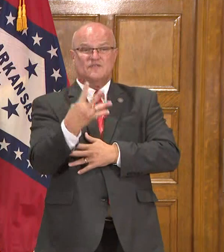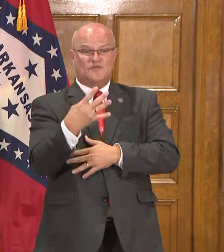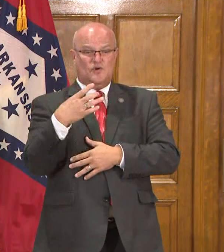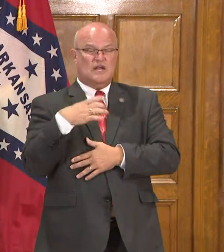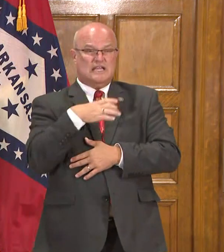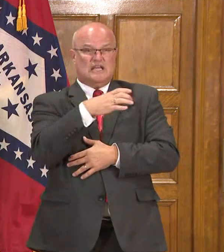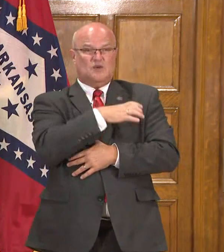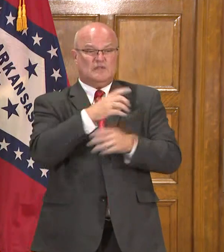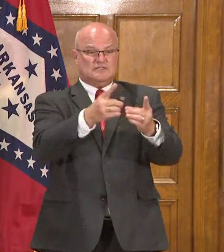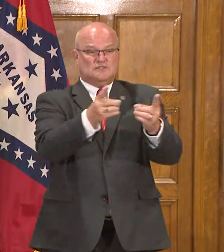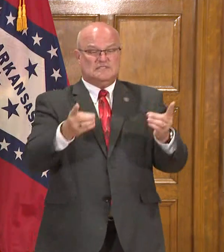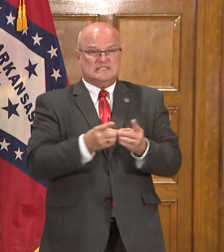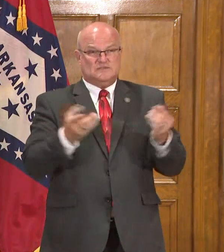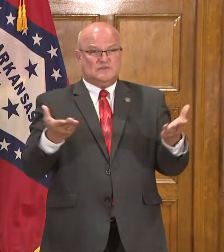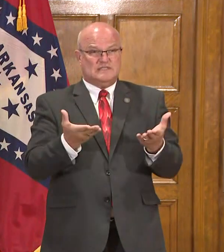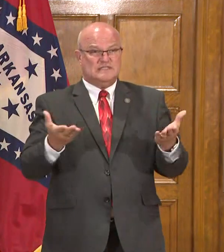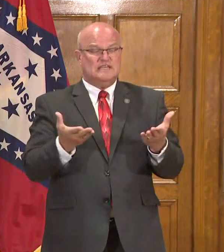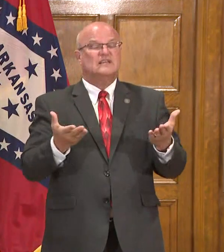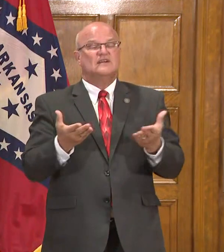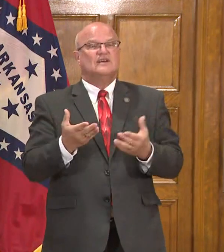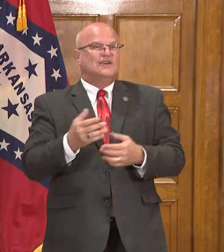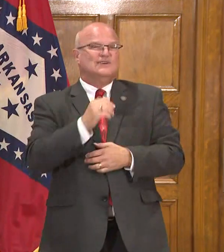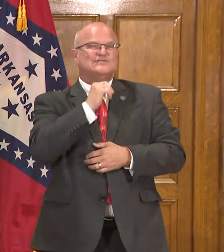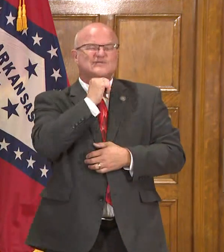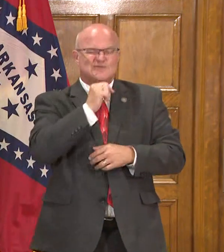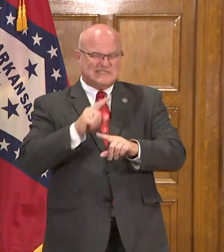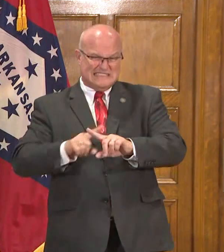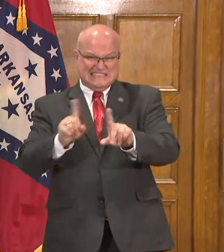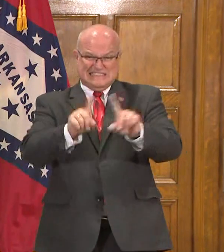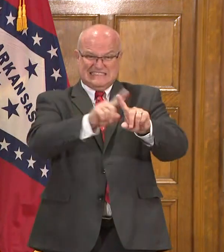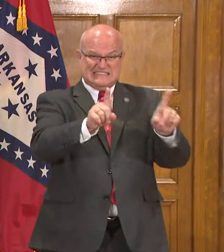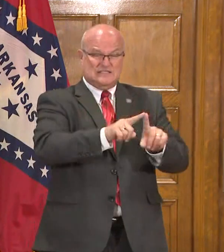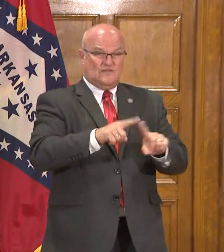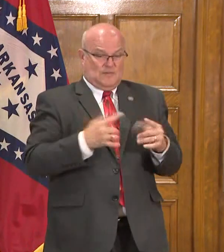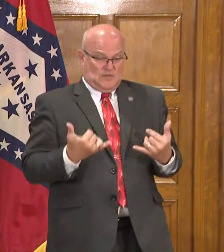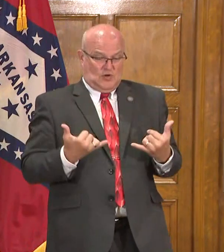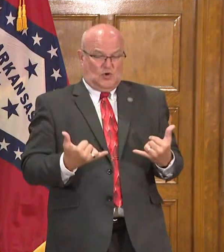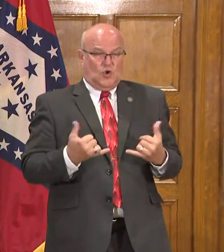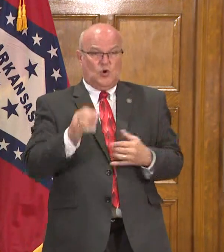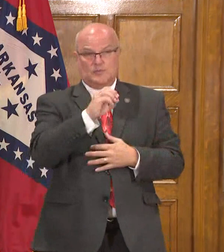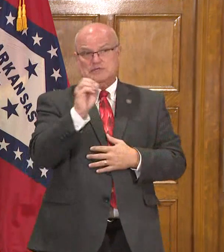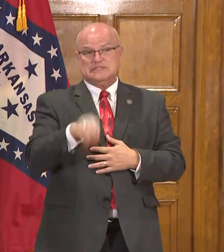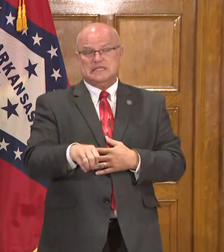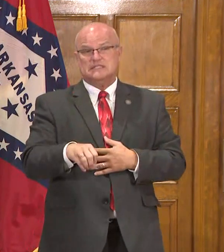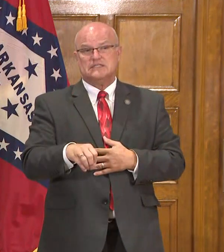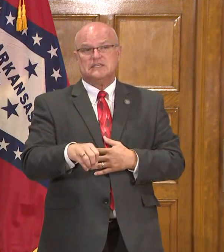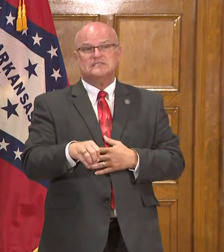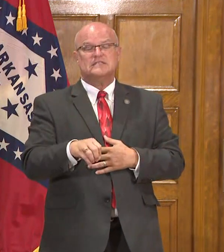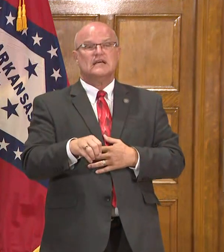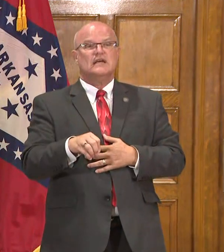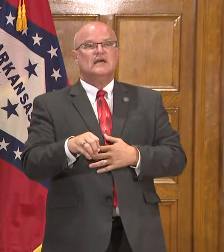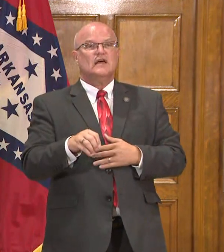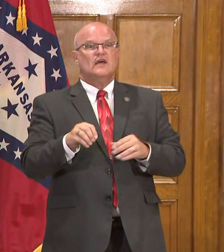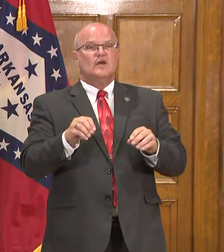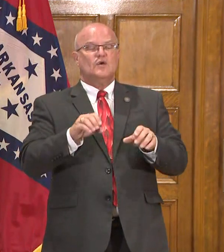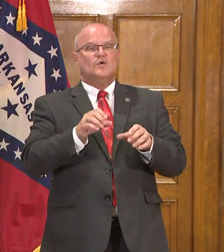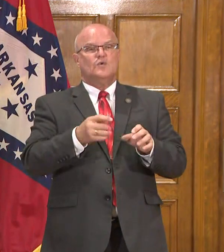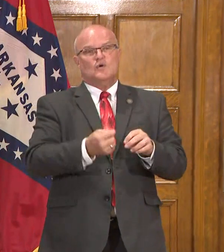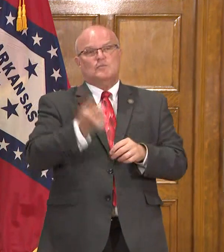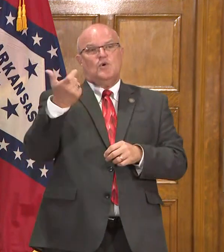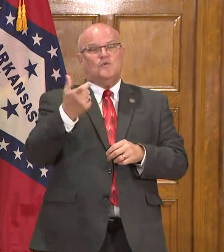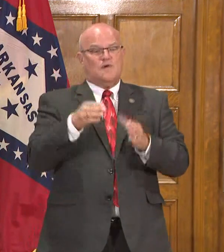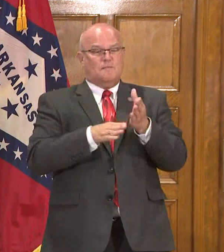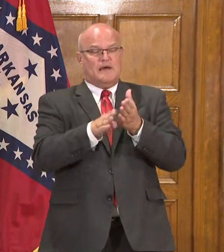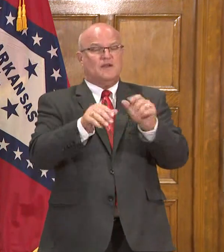congressional districts do not differ that much from the current percentages, the removal of minority